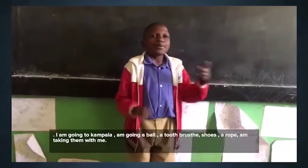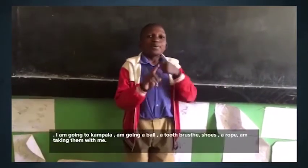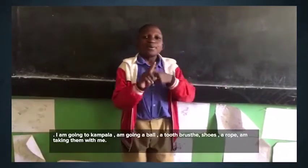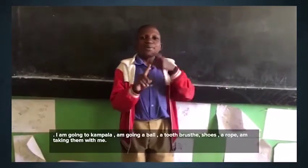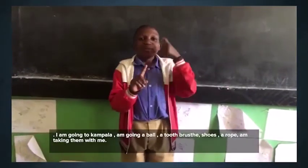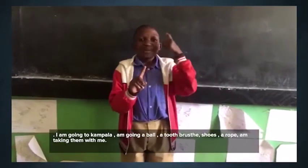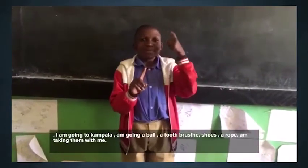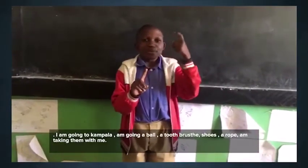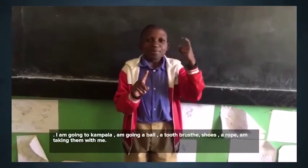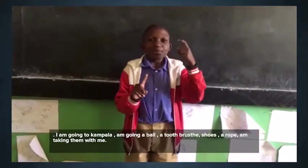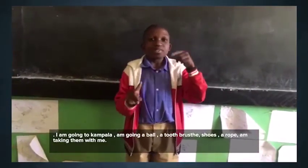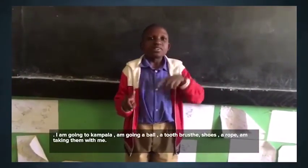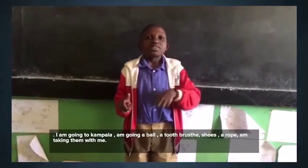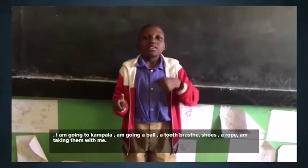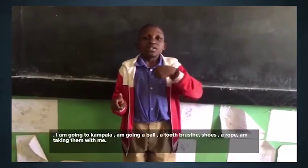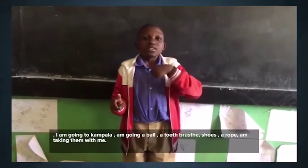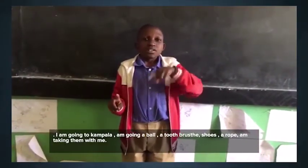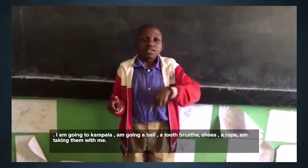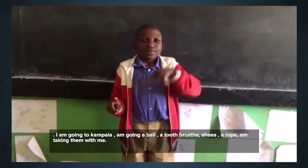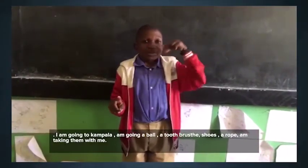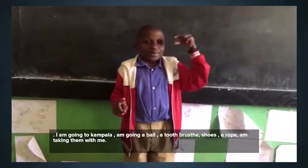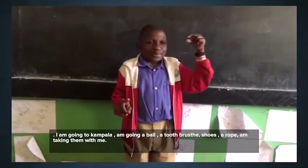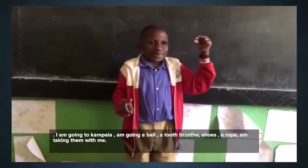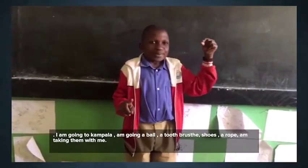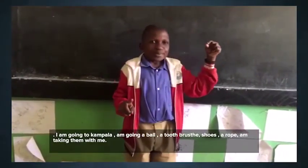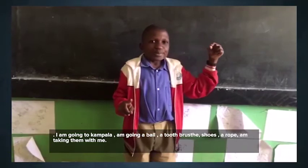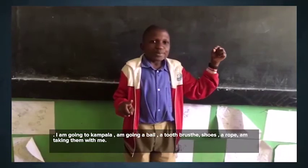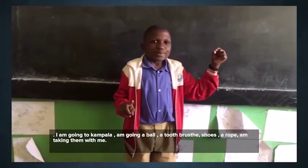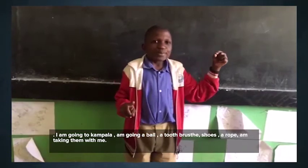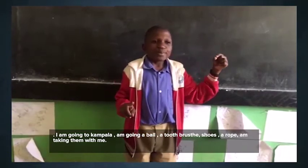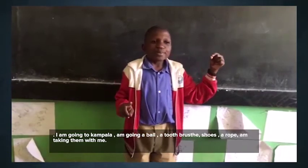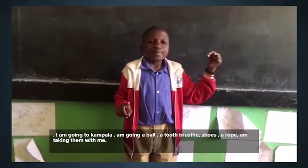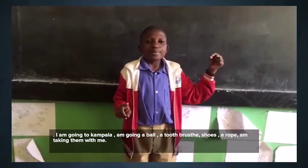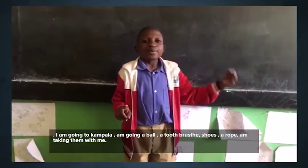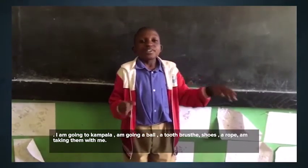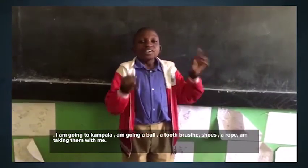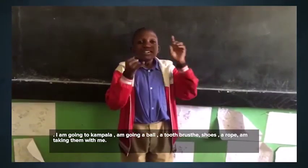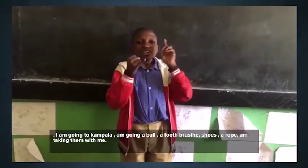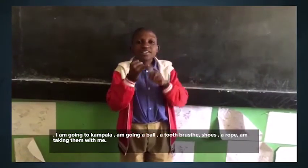I am going to Kampala. I am going to